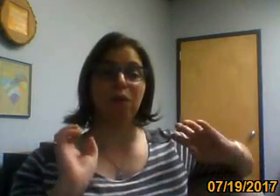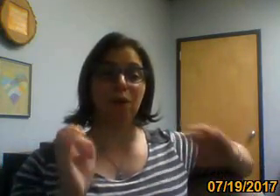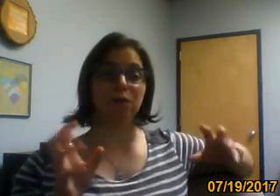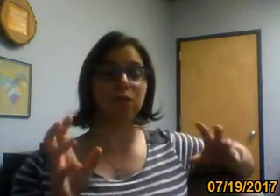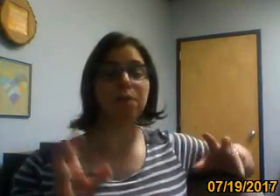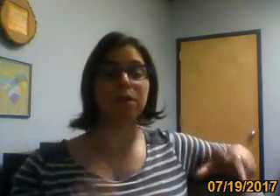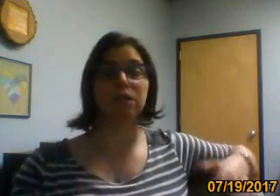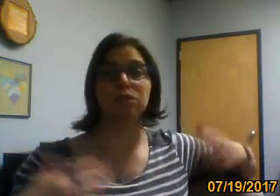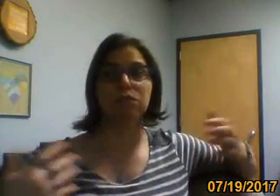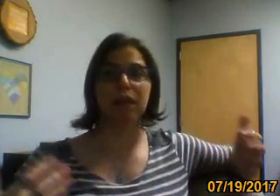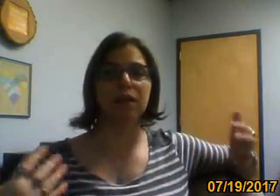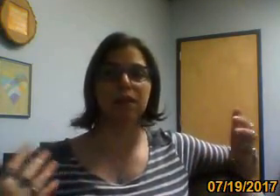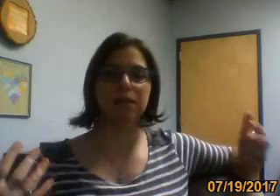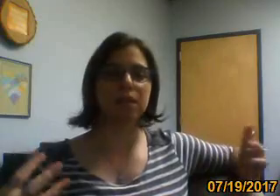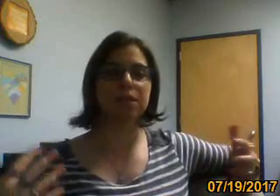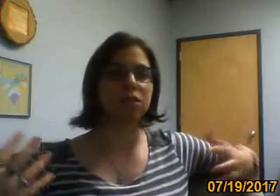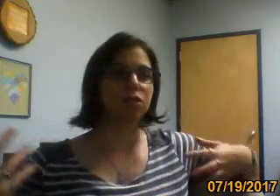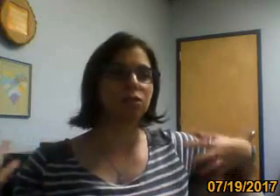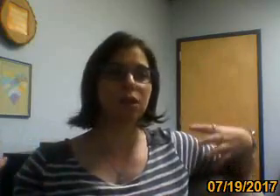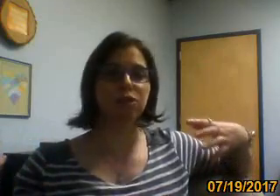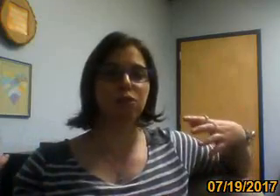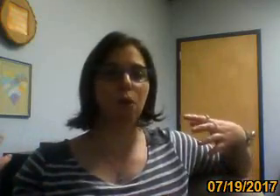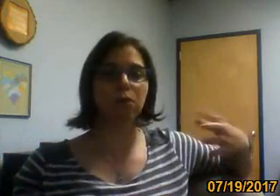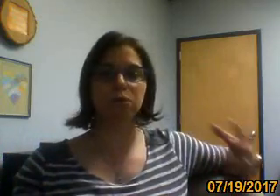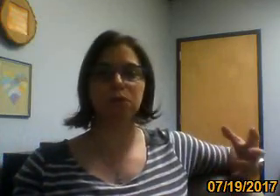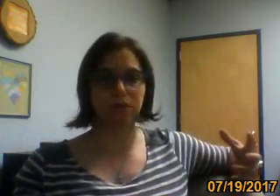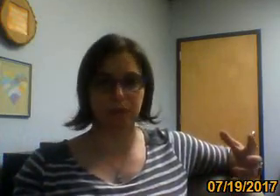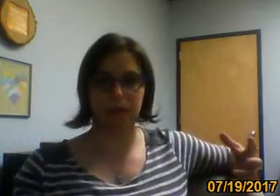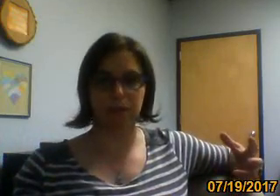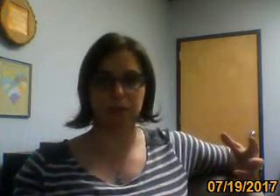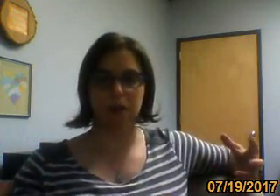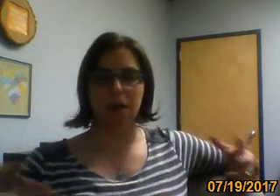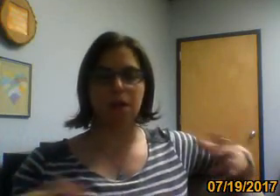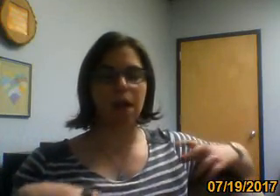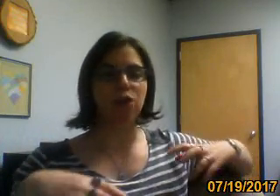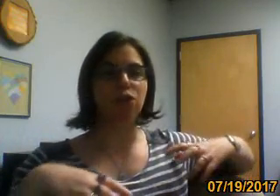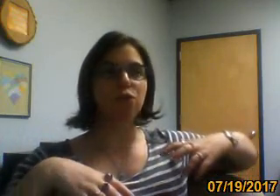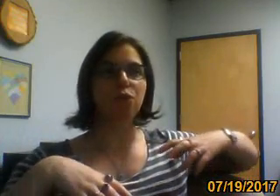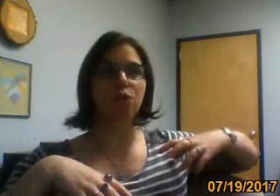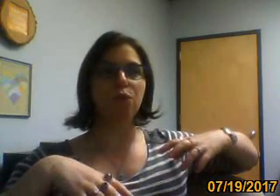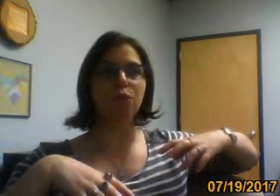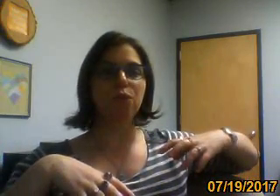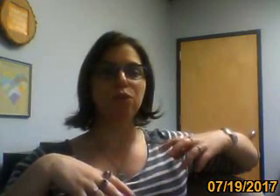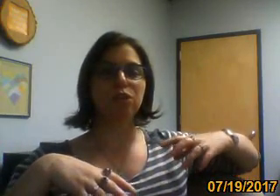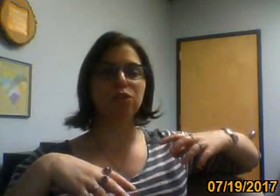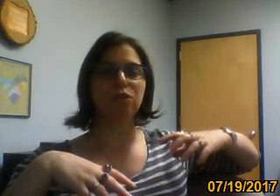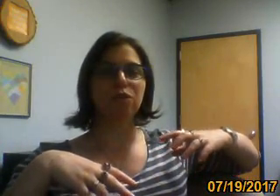altered books is you take these things and you can do all sorts of things that you just